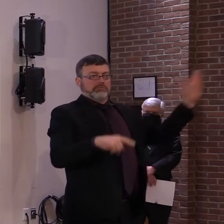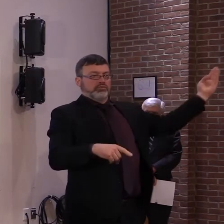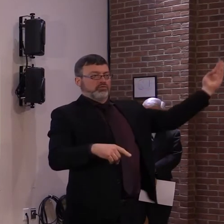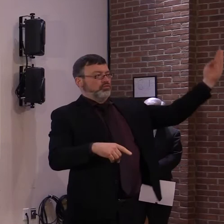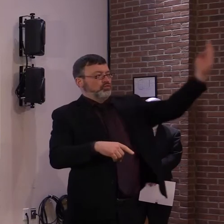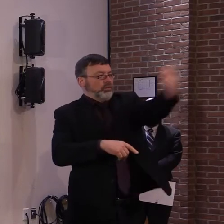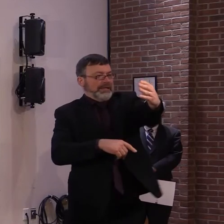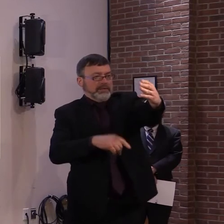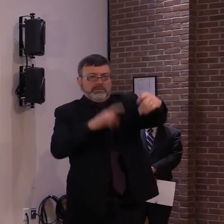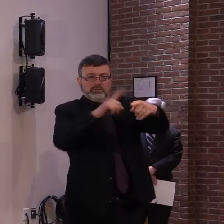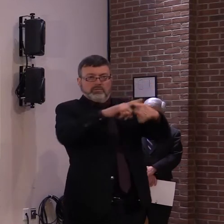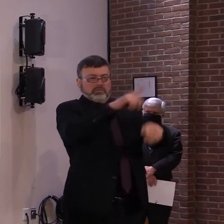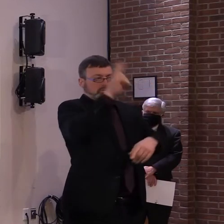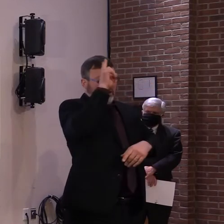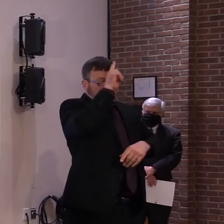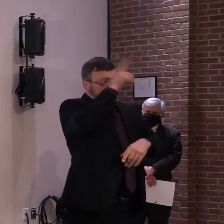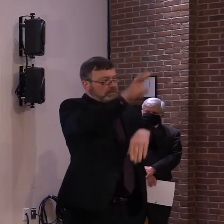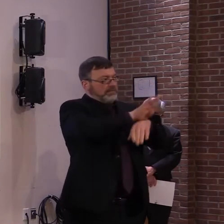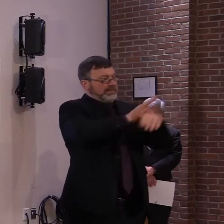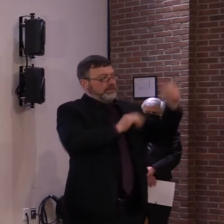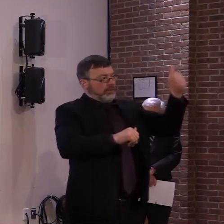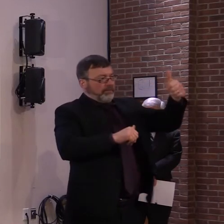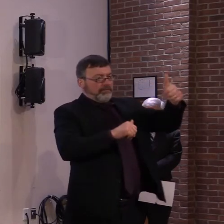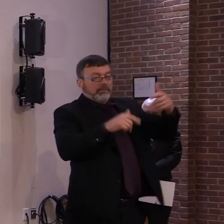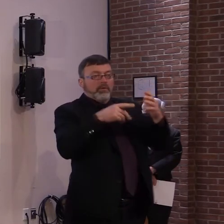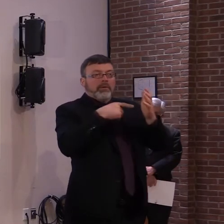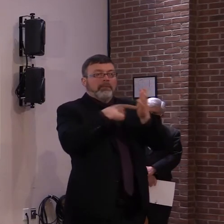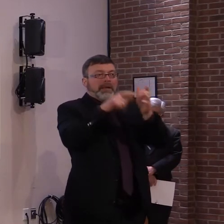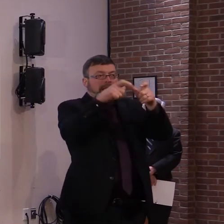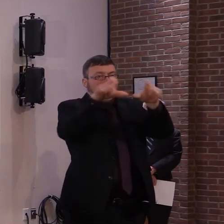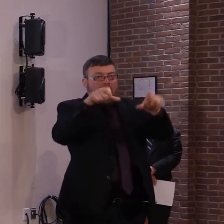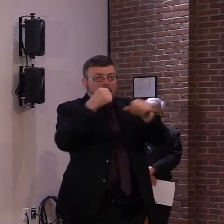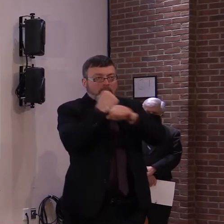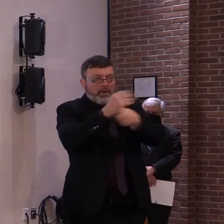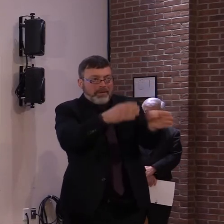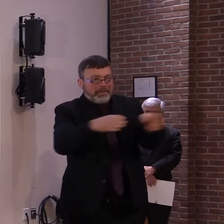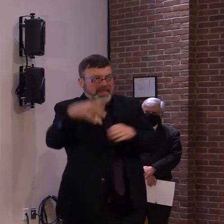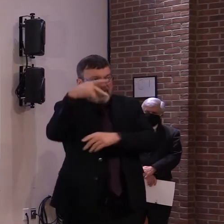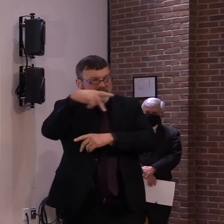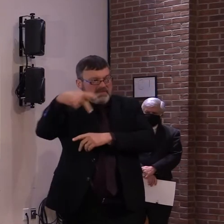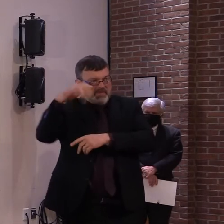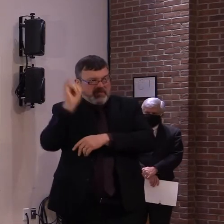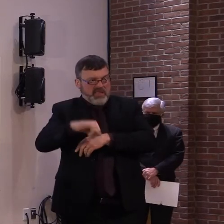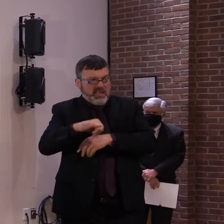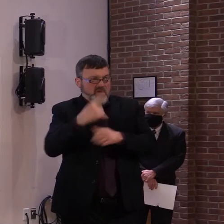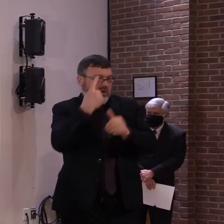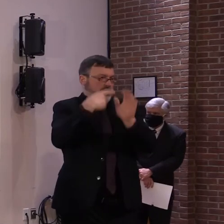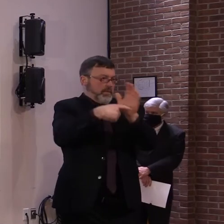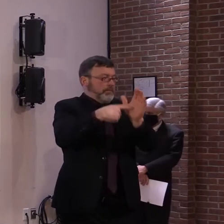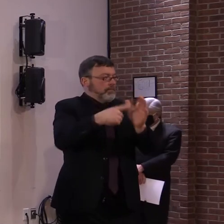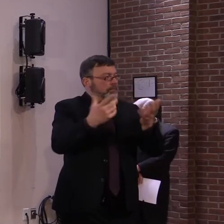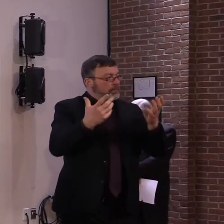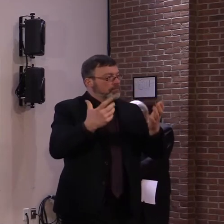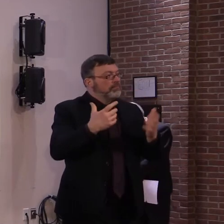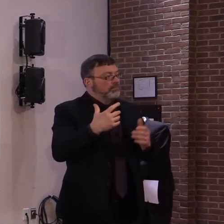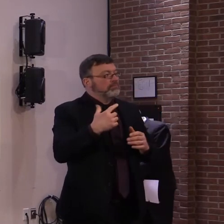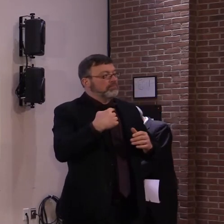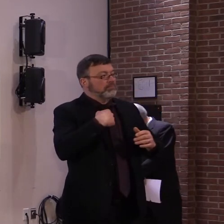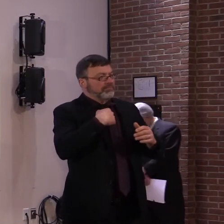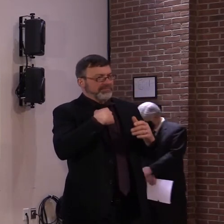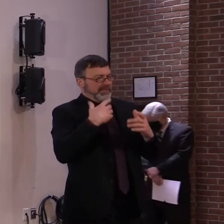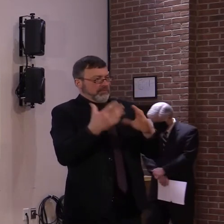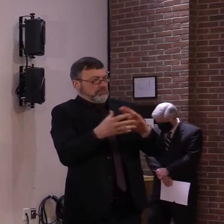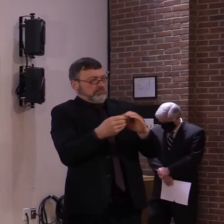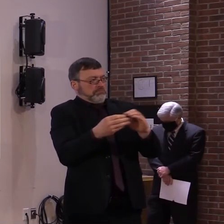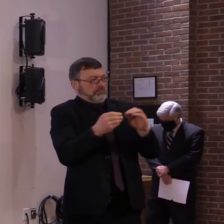uh, venue, uh, to satisfy their needs. So, that's why we focus so much on that and want people to be prepared. We